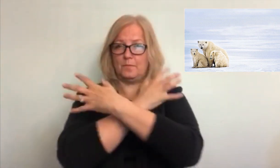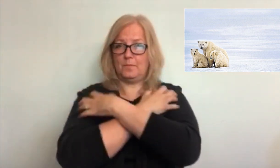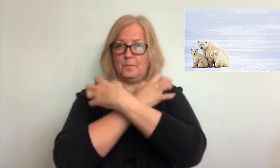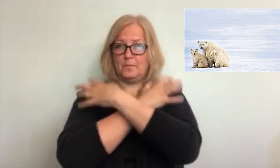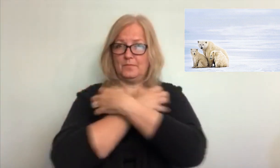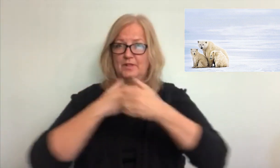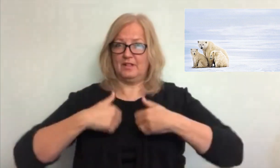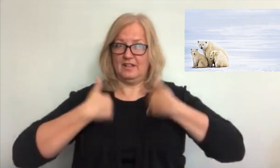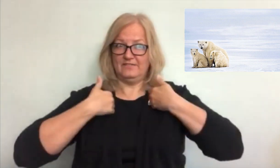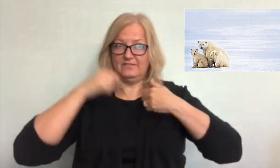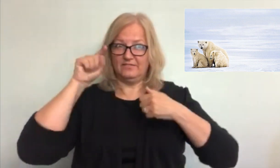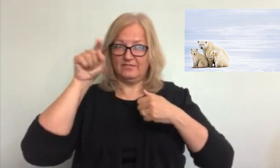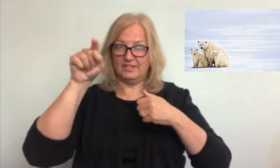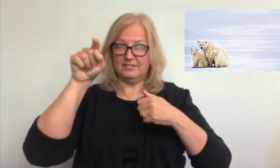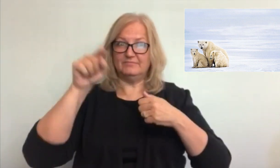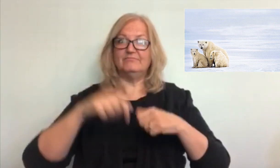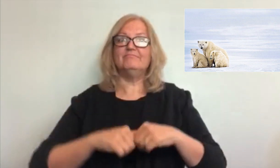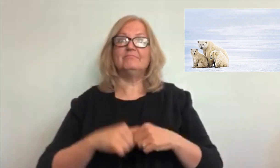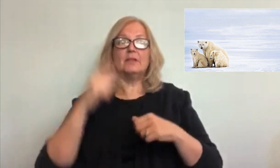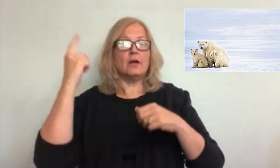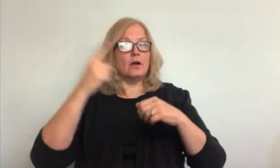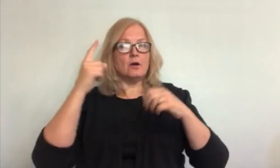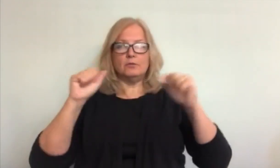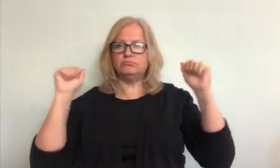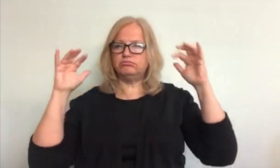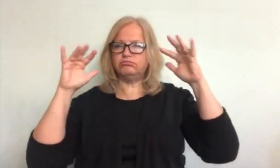Churchill is home to approximately 1,000 polar bears.